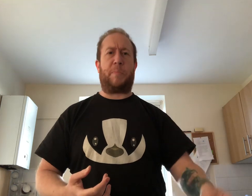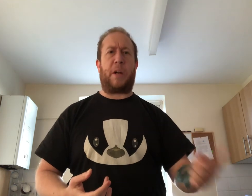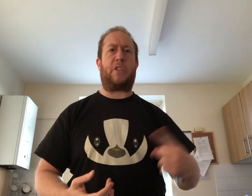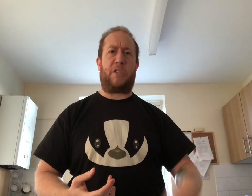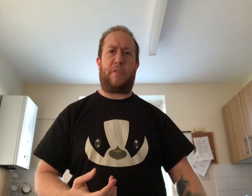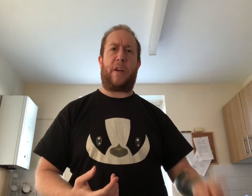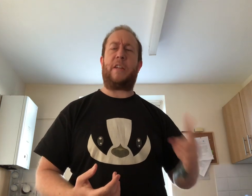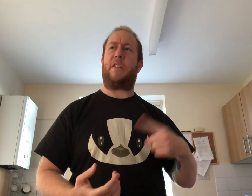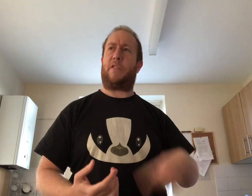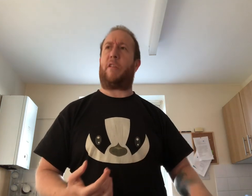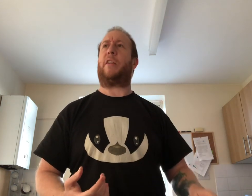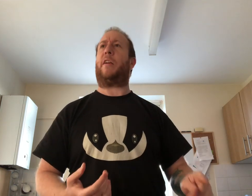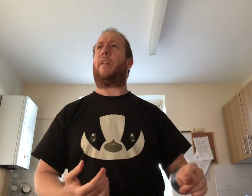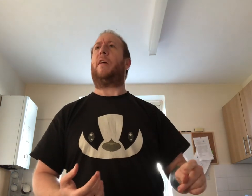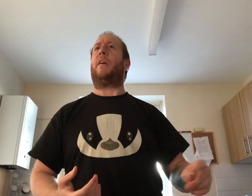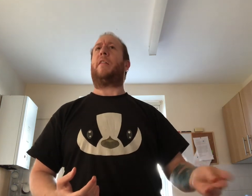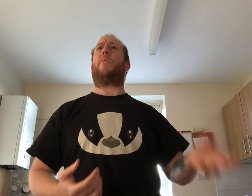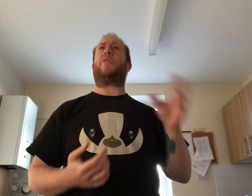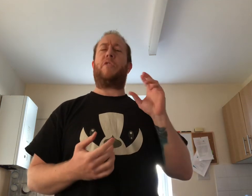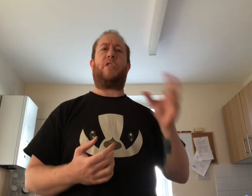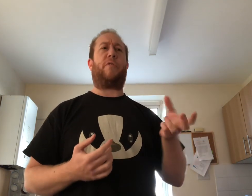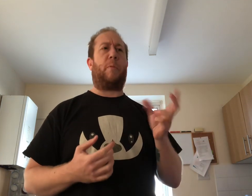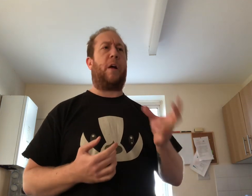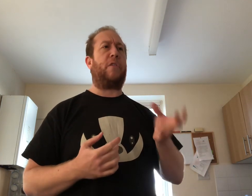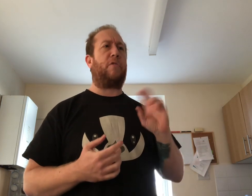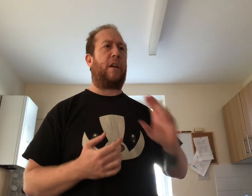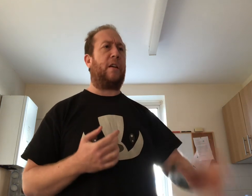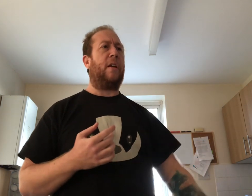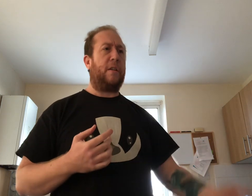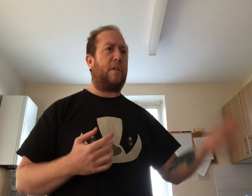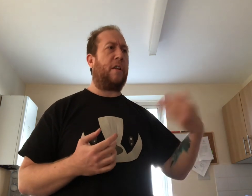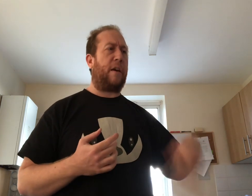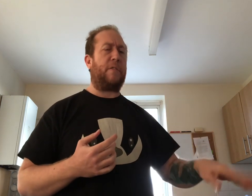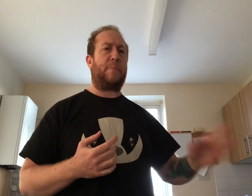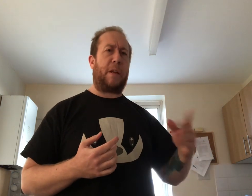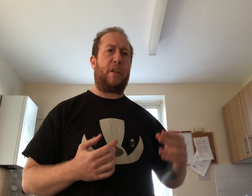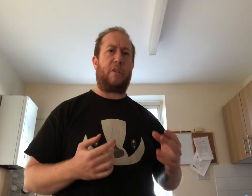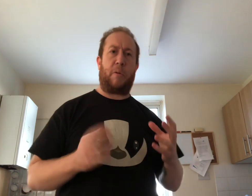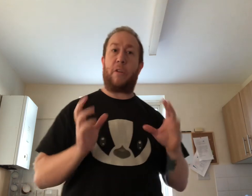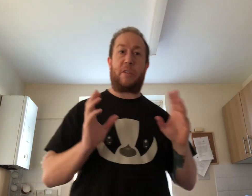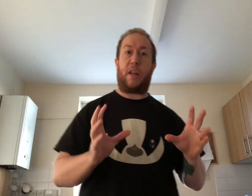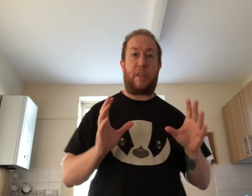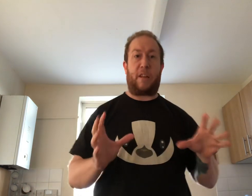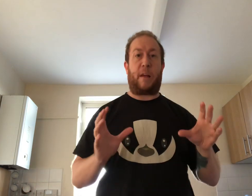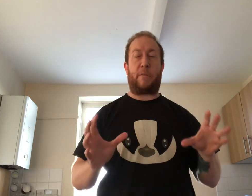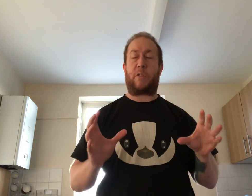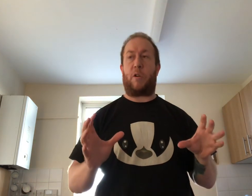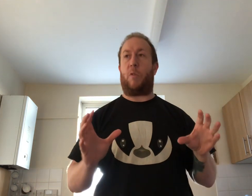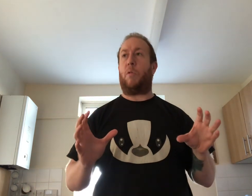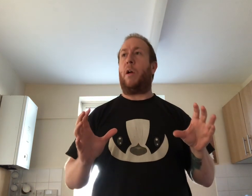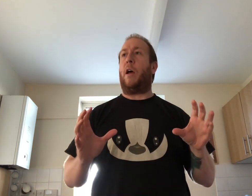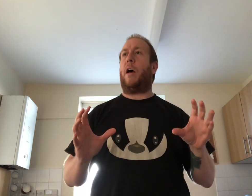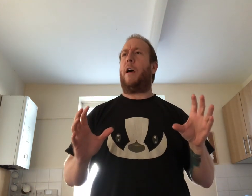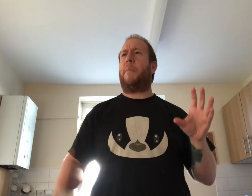as much as you fancy drinking that wasn't just for one drink you could have as many as you want so I think that was cool um